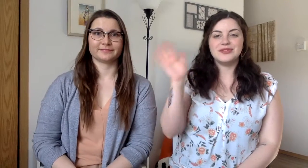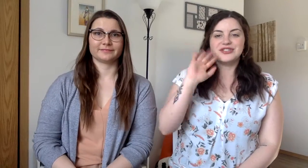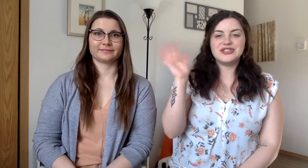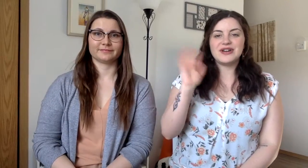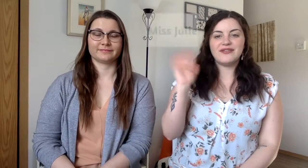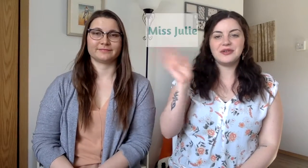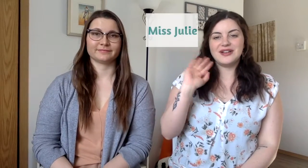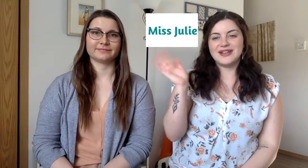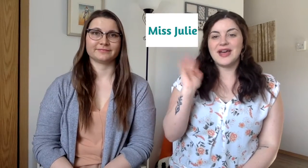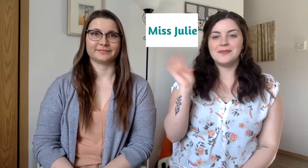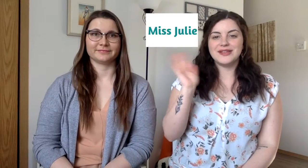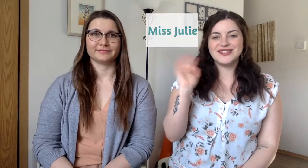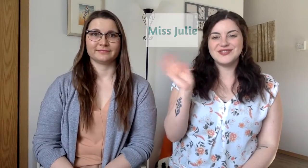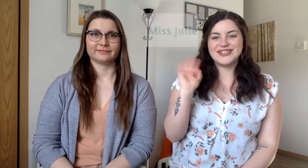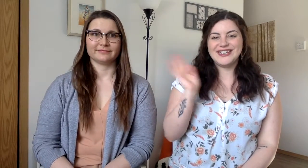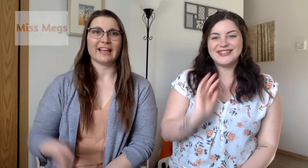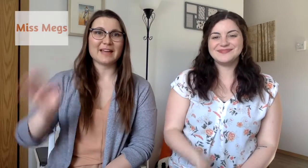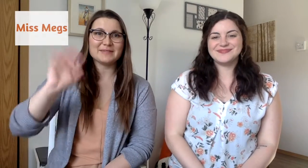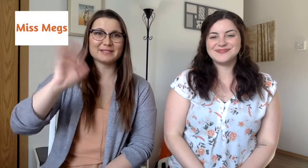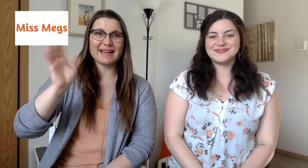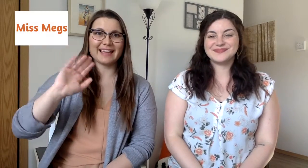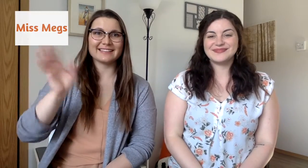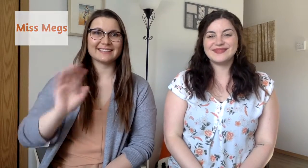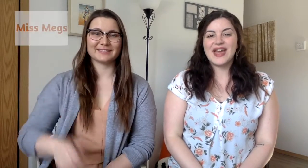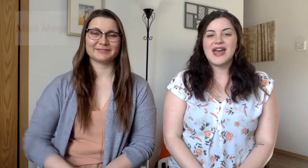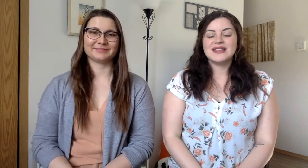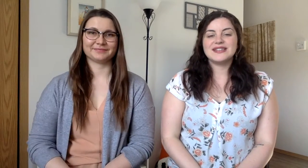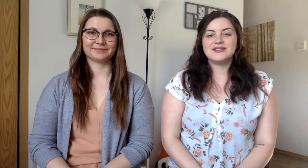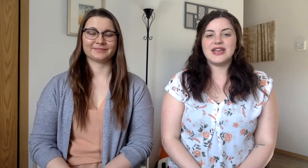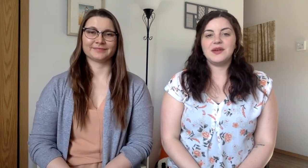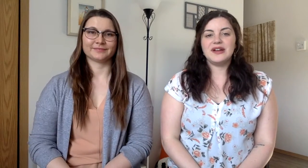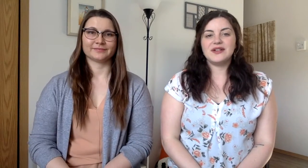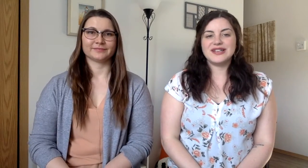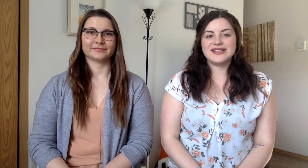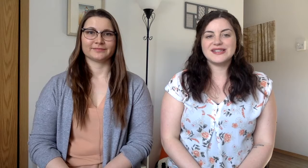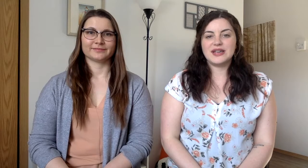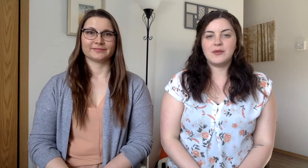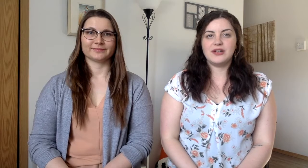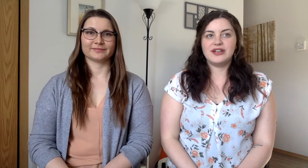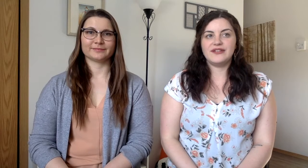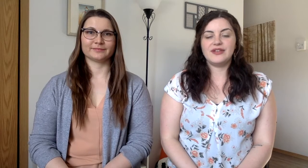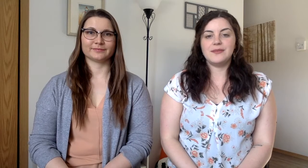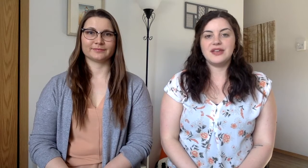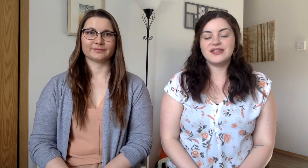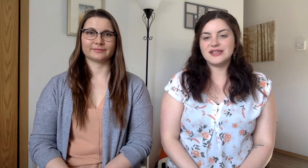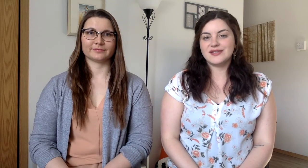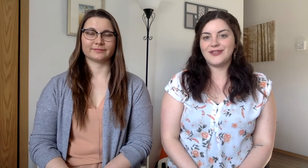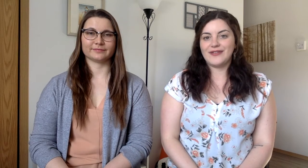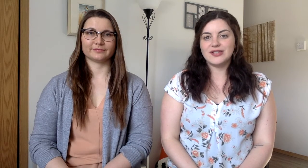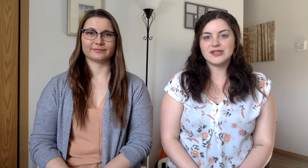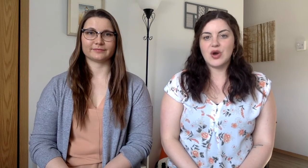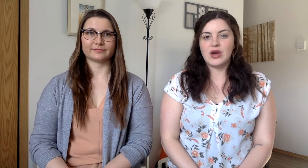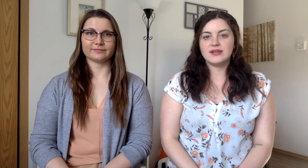Boushoo everyone! I'm Miss Julie. I'm Miss Megs. Today we're going to sing one of the Megazee's favorite songs,